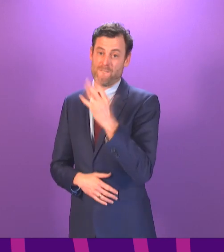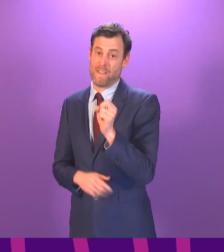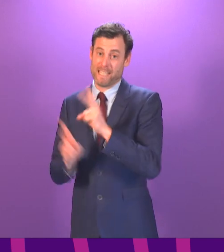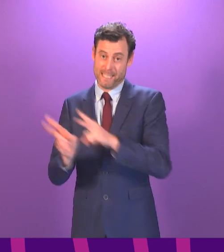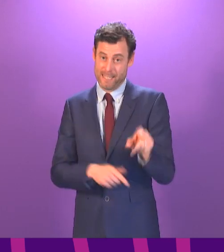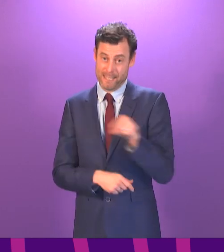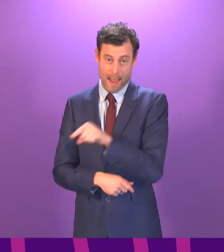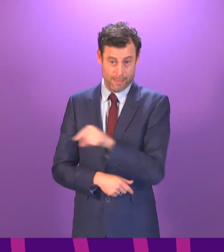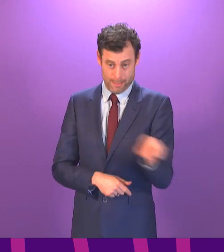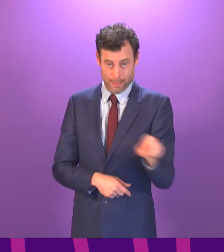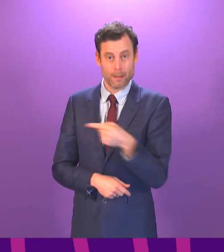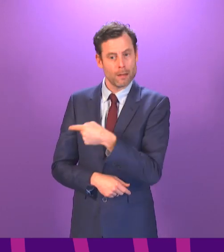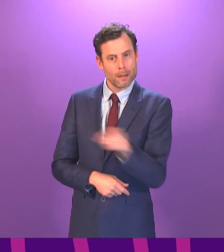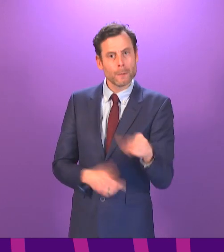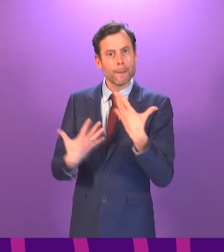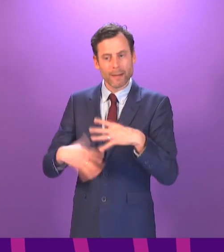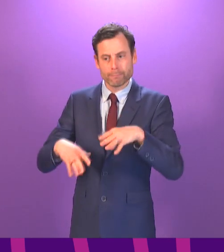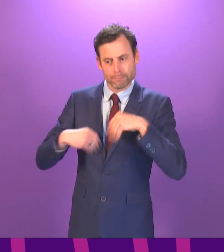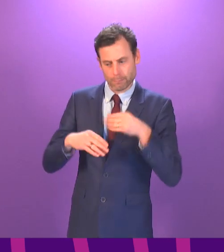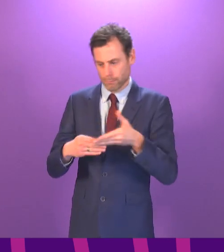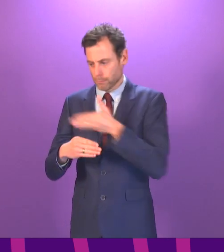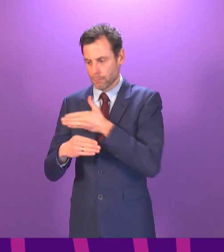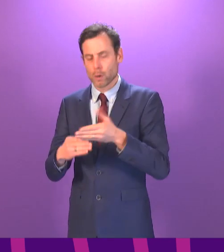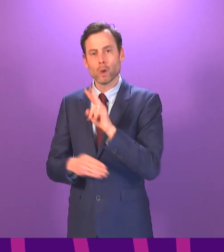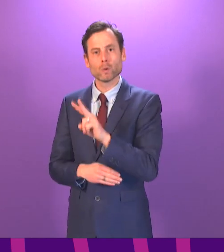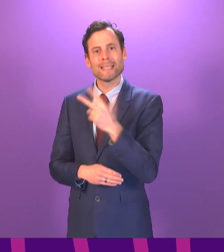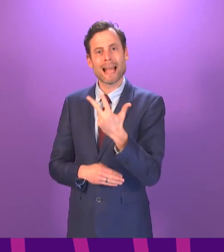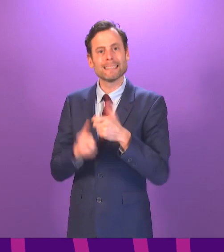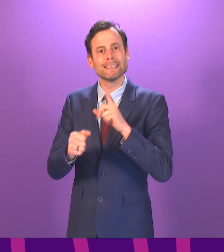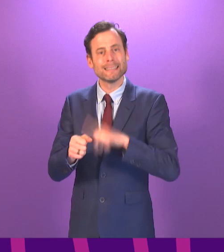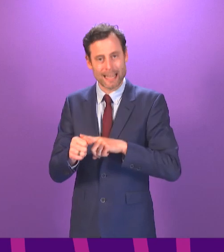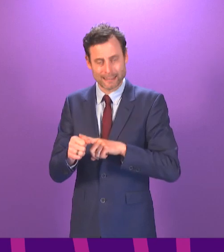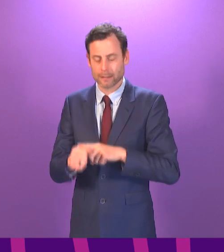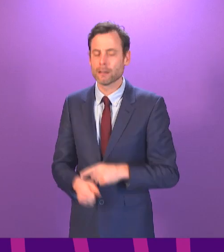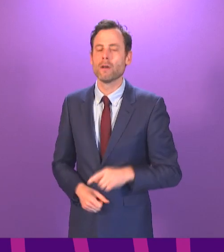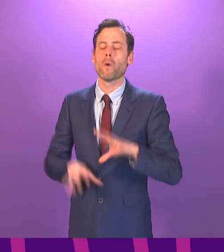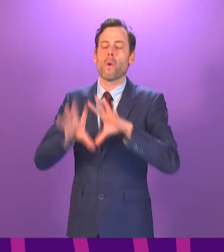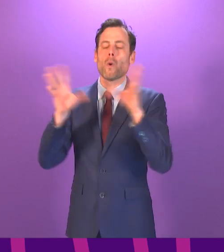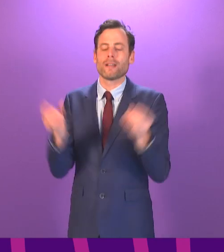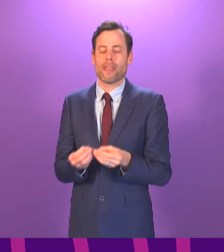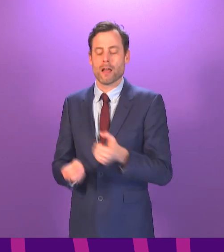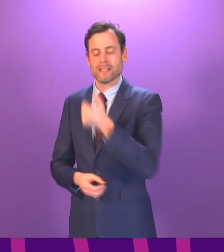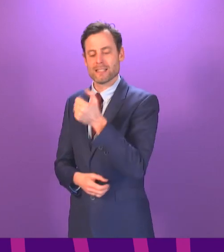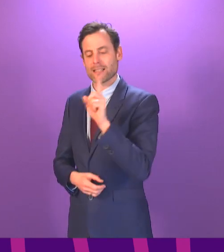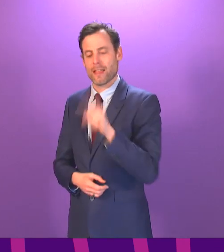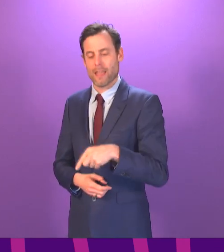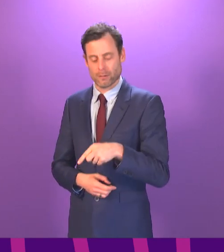28 days, and the total number of people who have died under the daily measurement we use is now 6